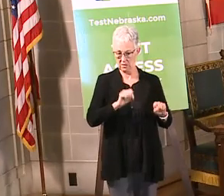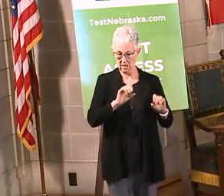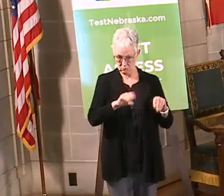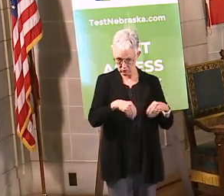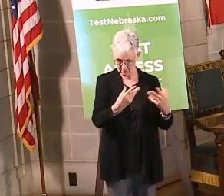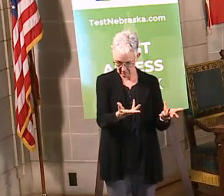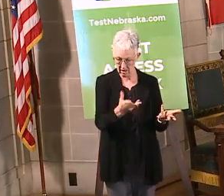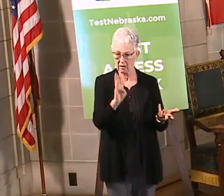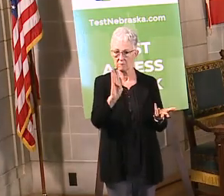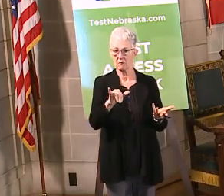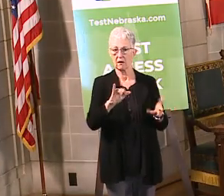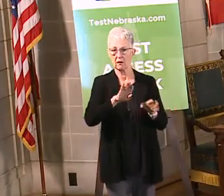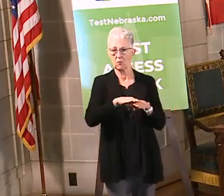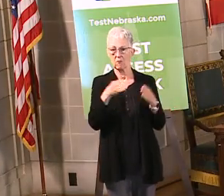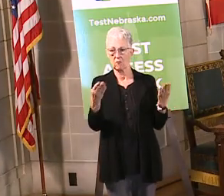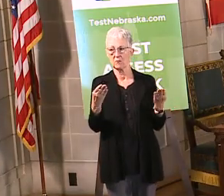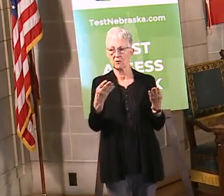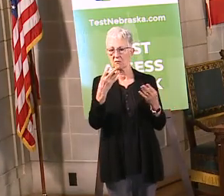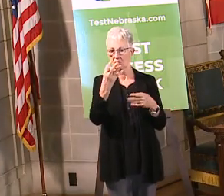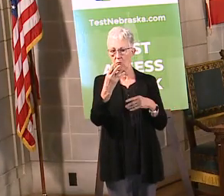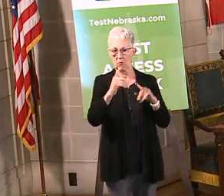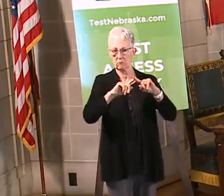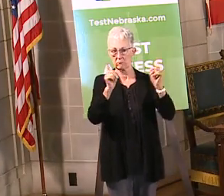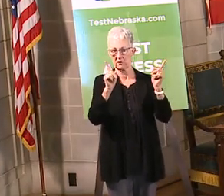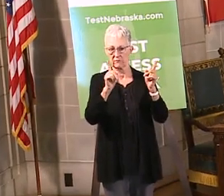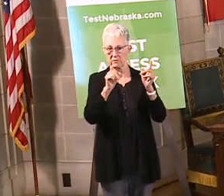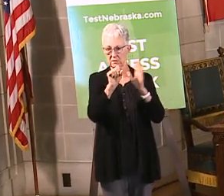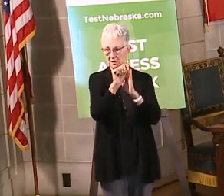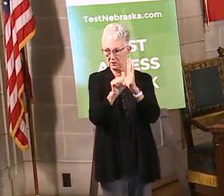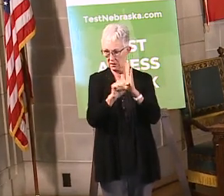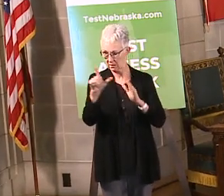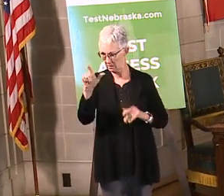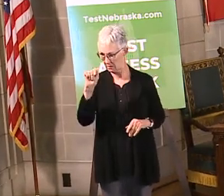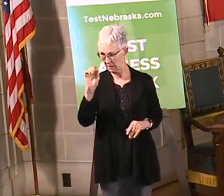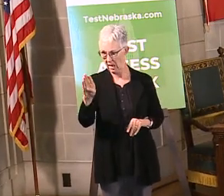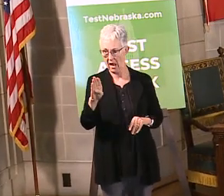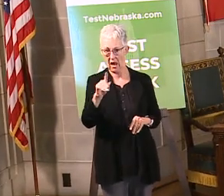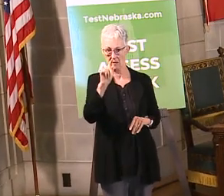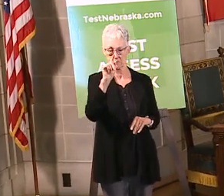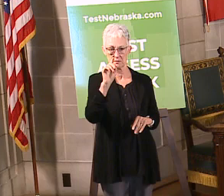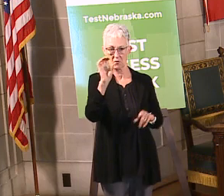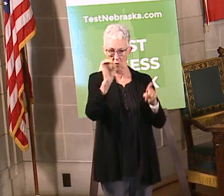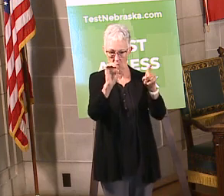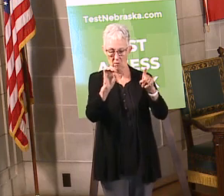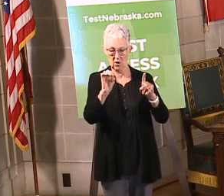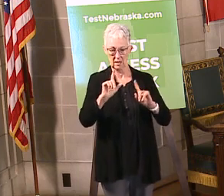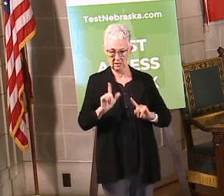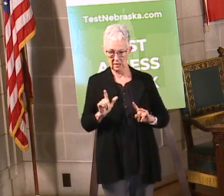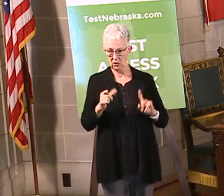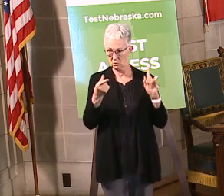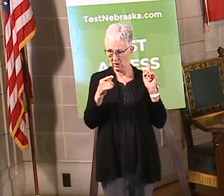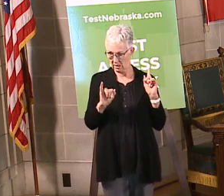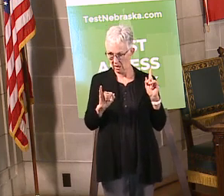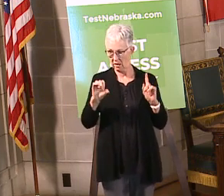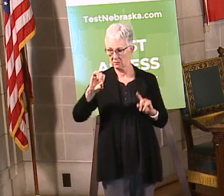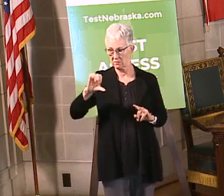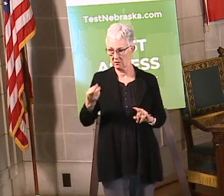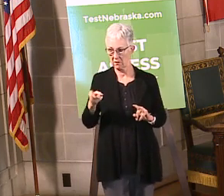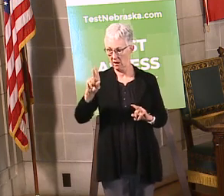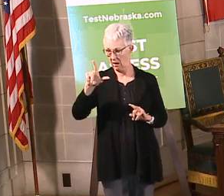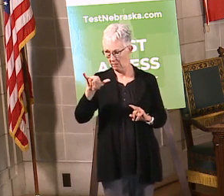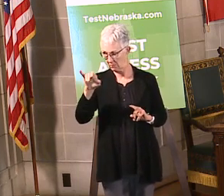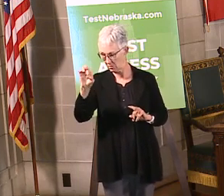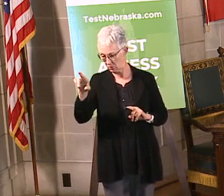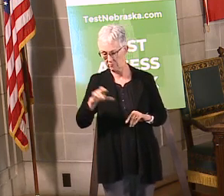today, so we are testing in those folks. Now, I know that some folks, we loosened up some of the restrictions on testing to